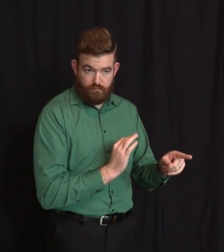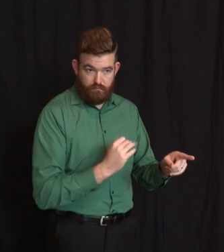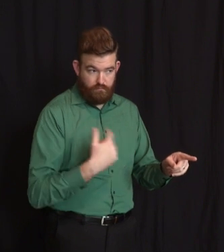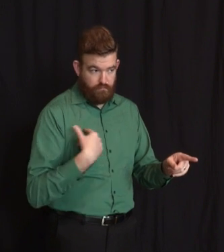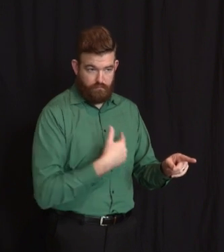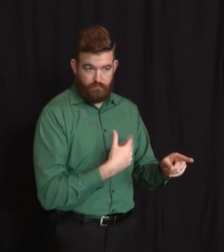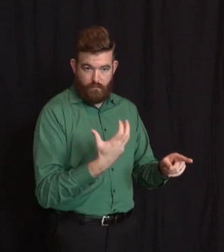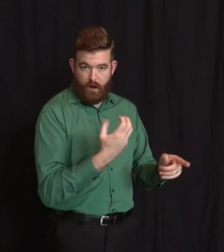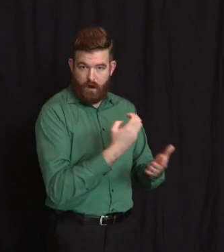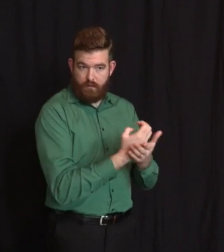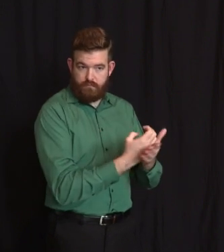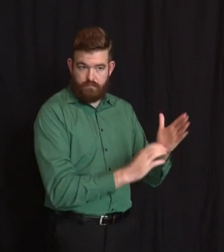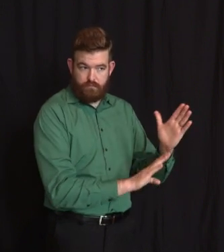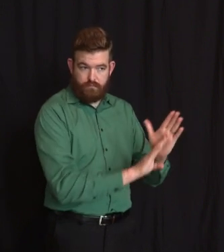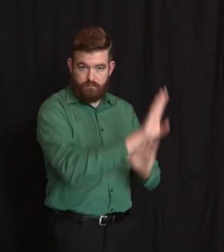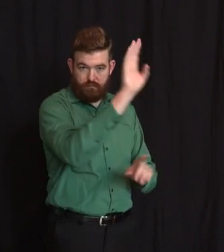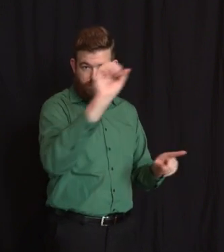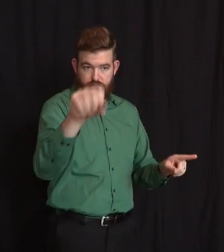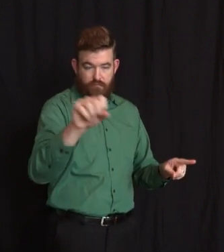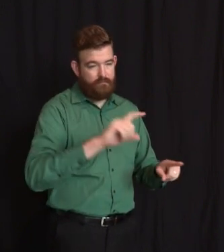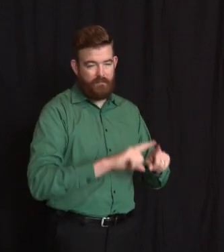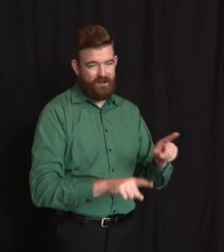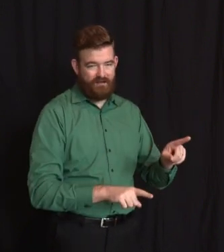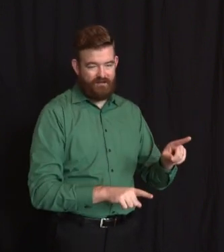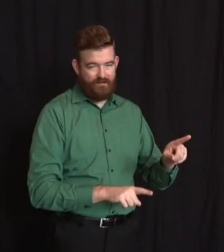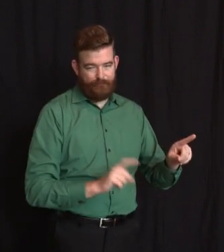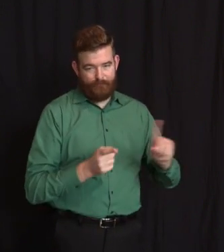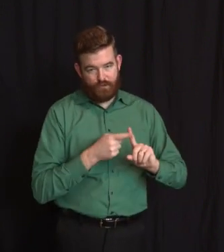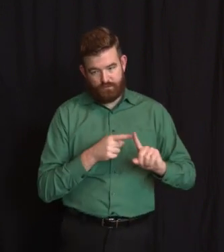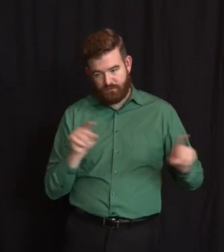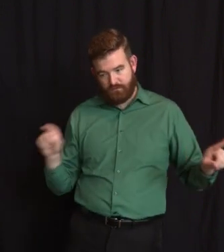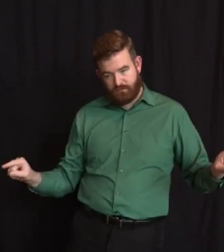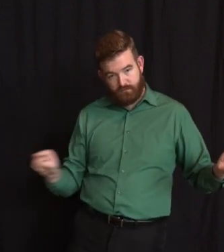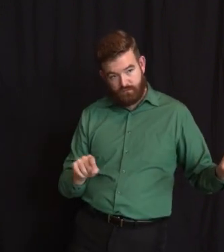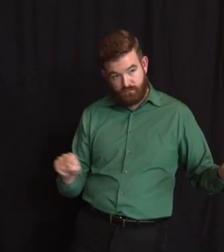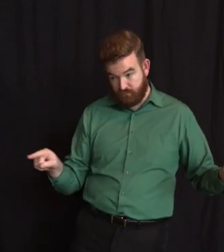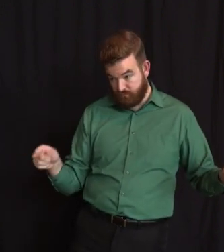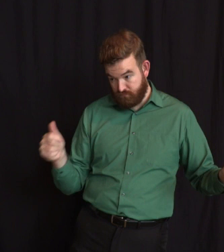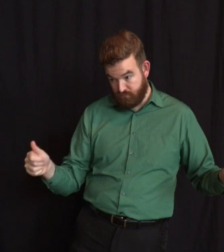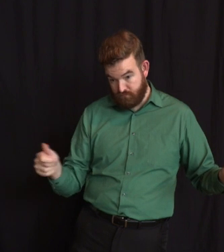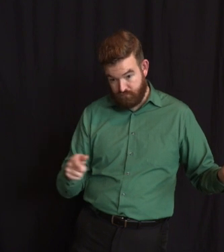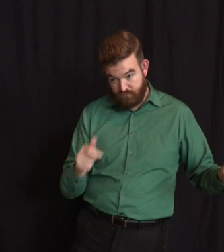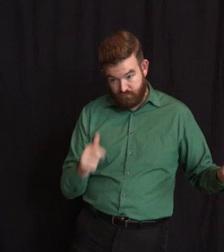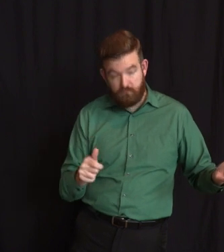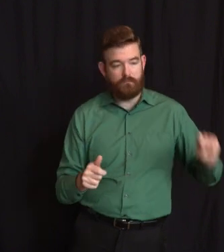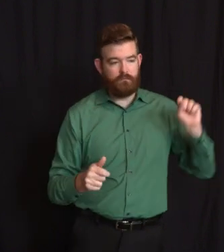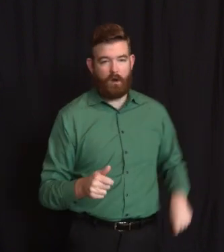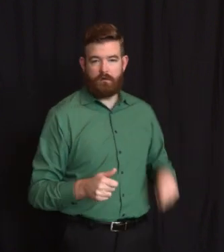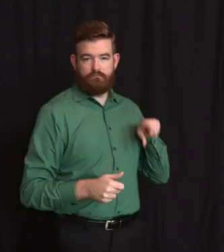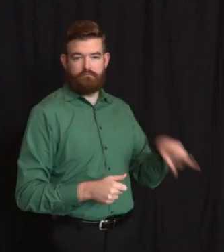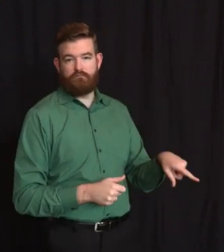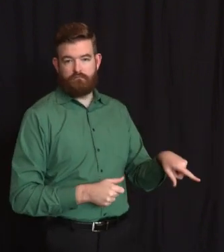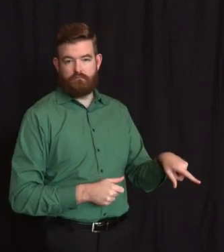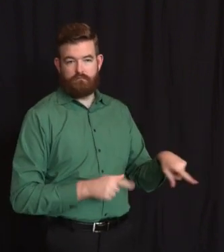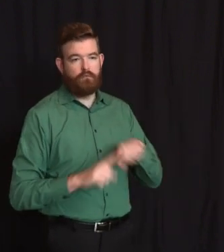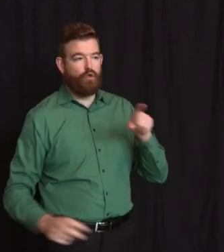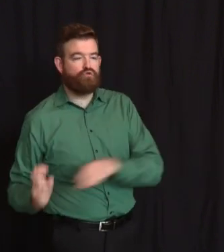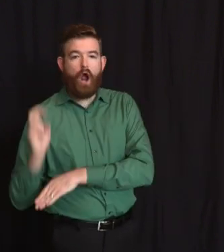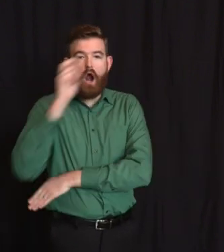I take solace and guidance in the words of one of my heroes, vice president and Senator Hubert Humphrey. And I quote him,